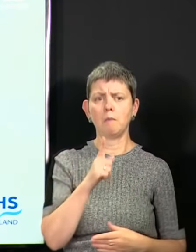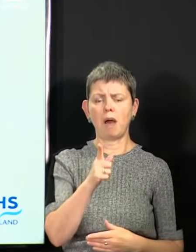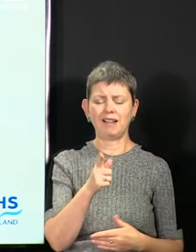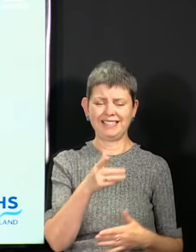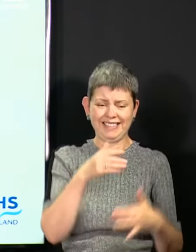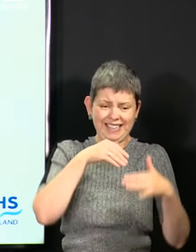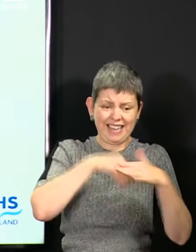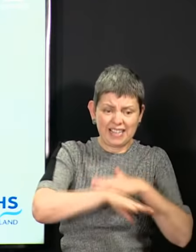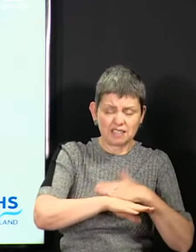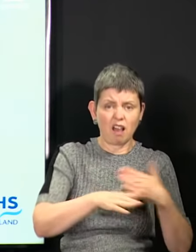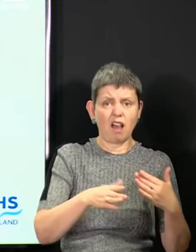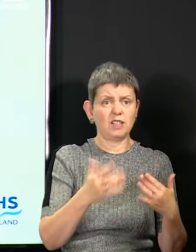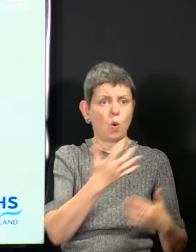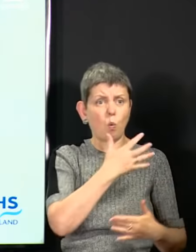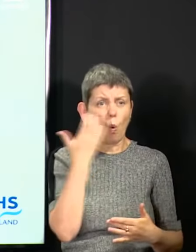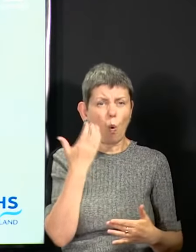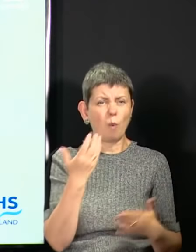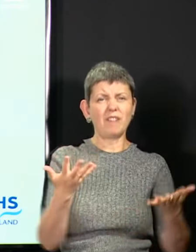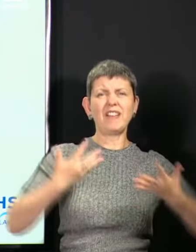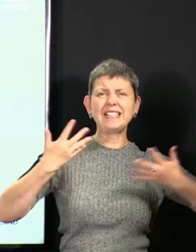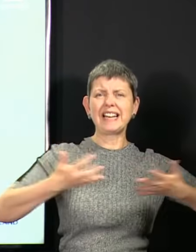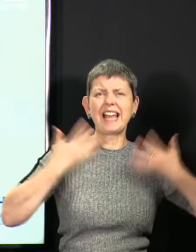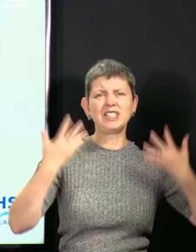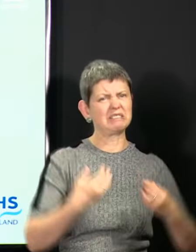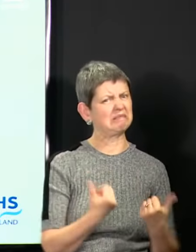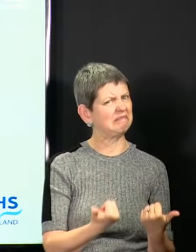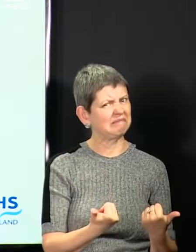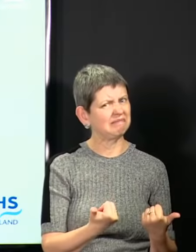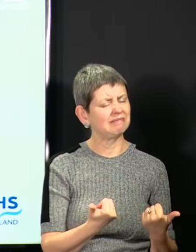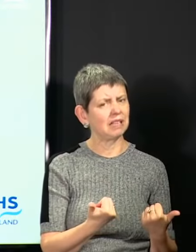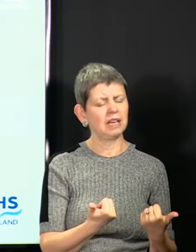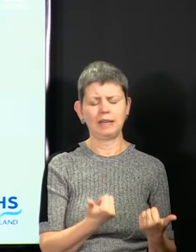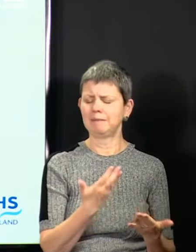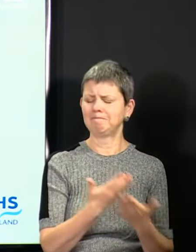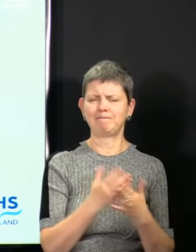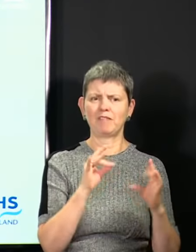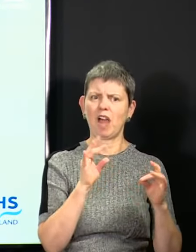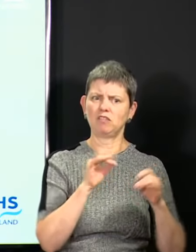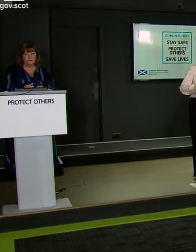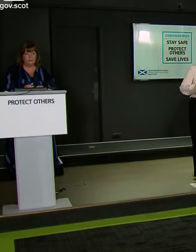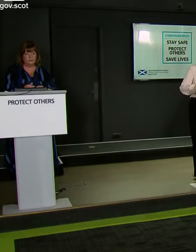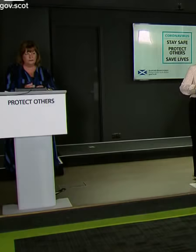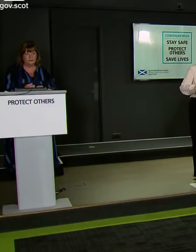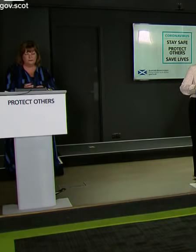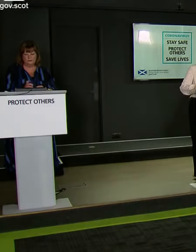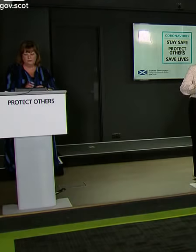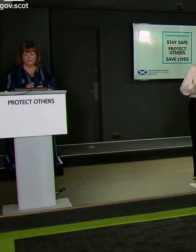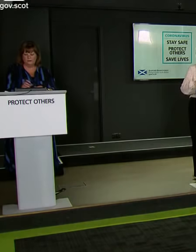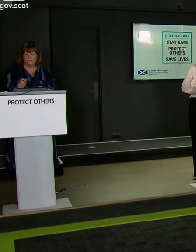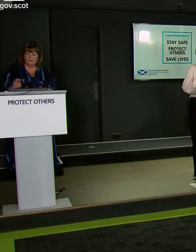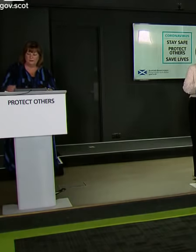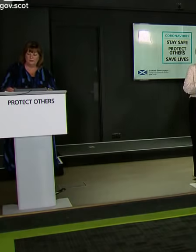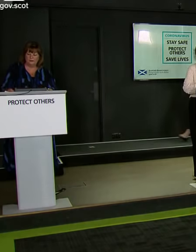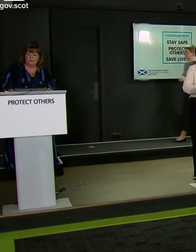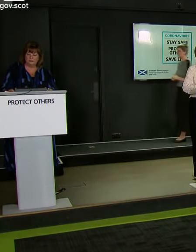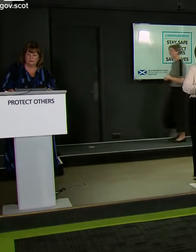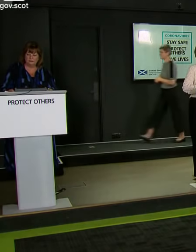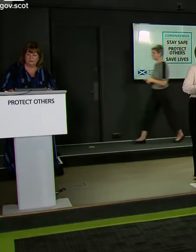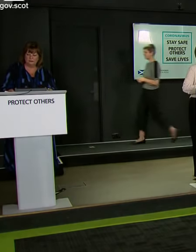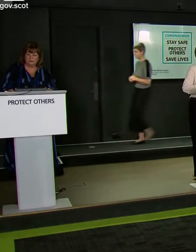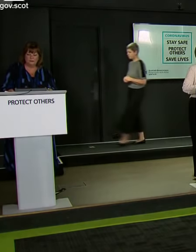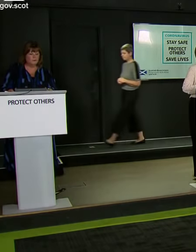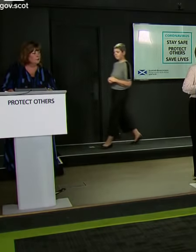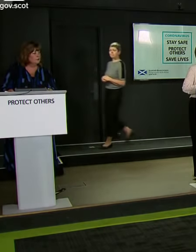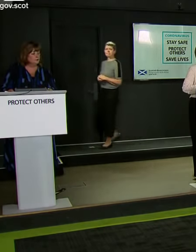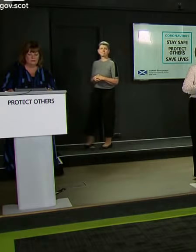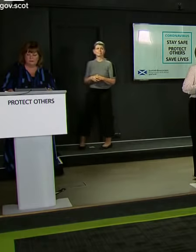warm, often poorly ventilated, it's just too good for this virus. Daniel Sanderson from The Telegraph.